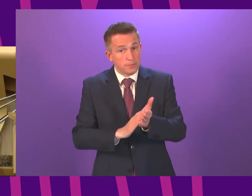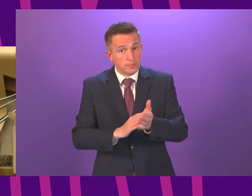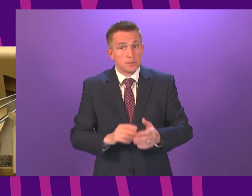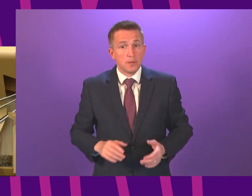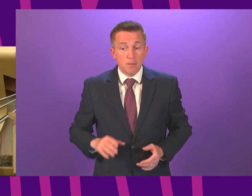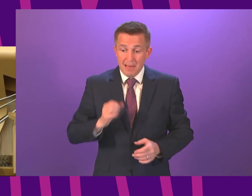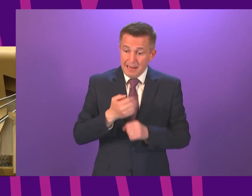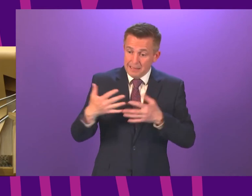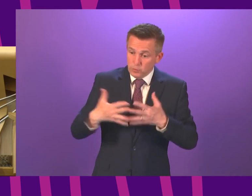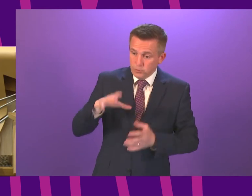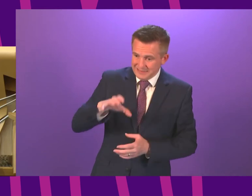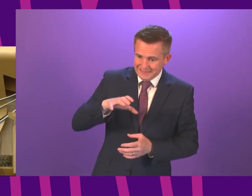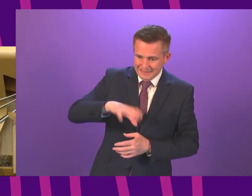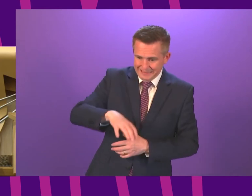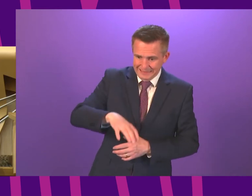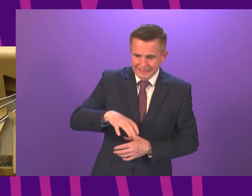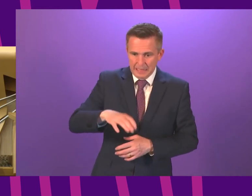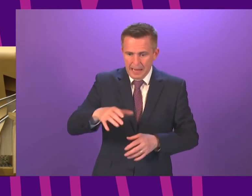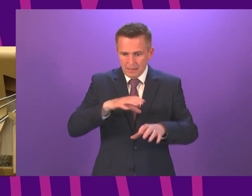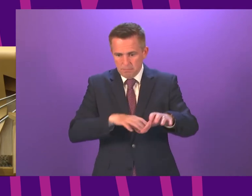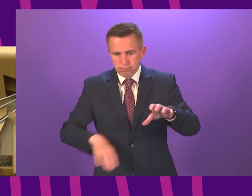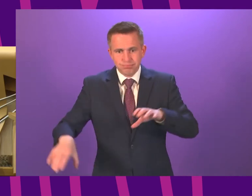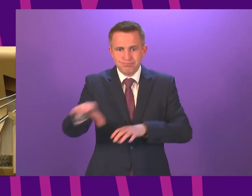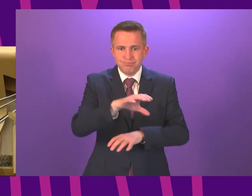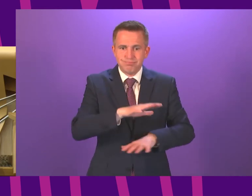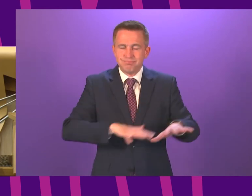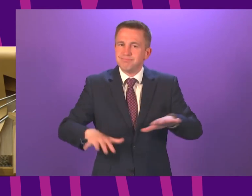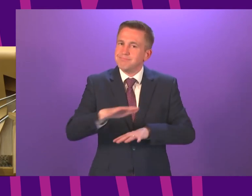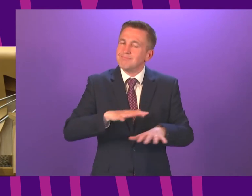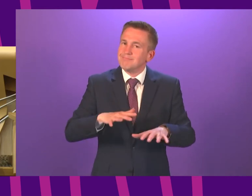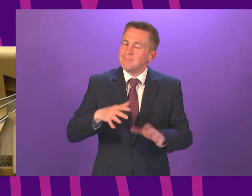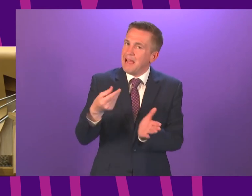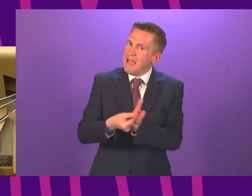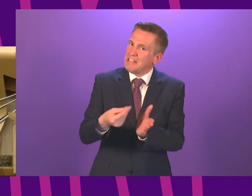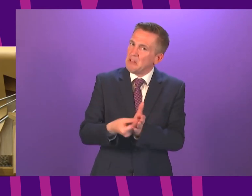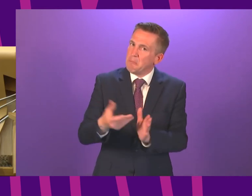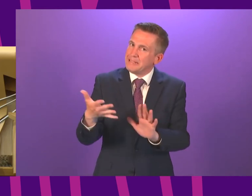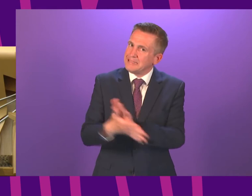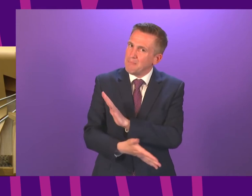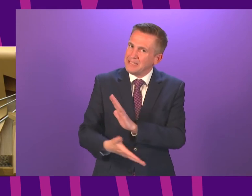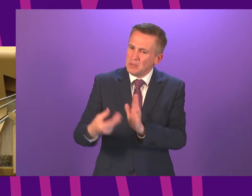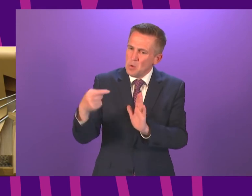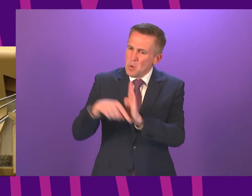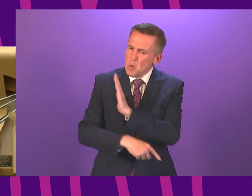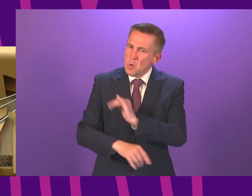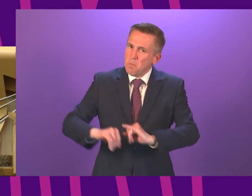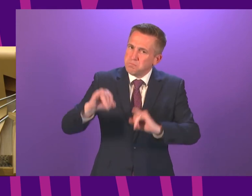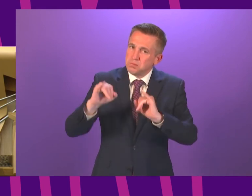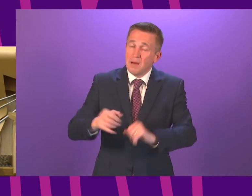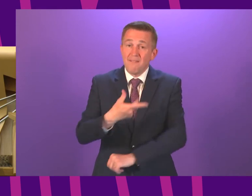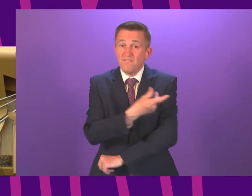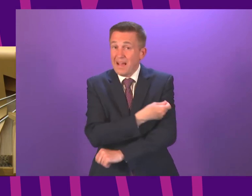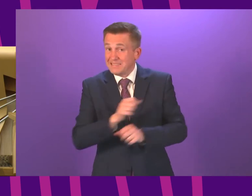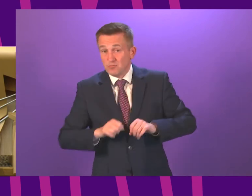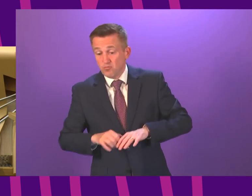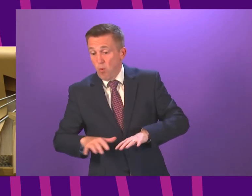boundary has metropolitan status where the economic damage has been deep and the vaccine rollout has